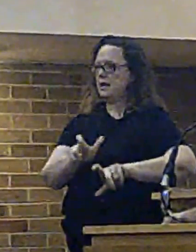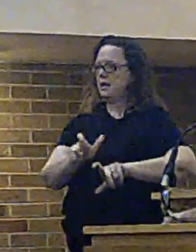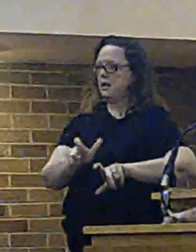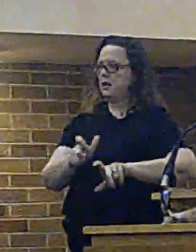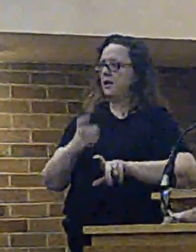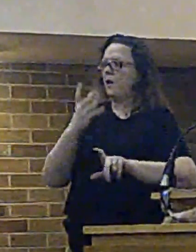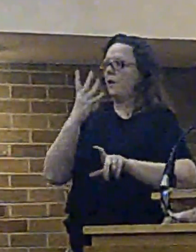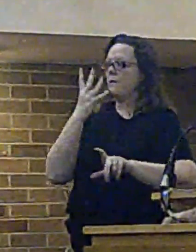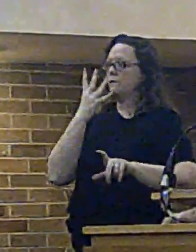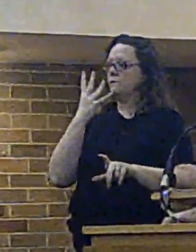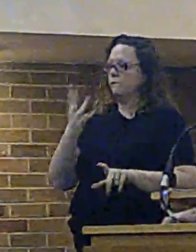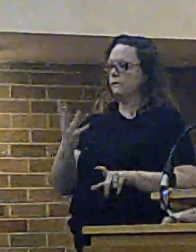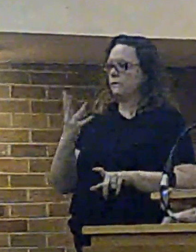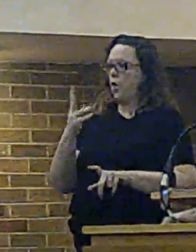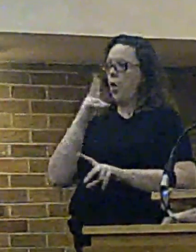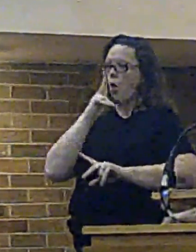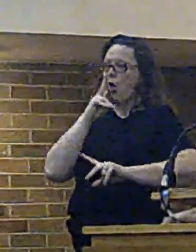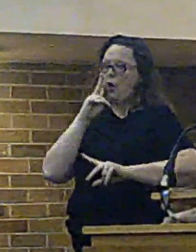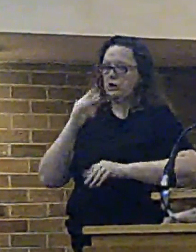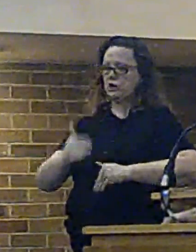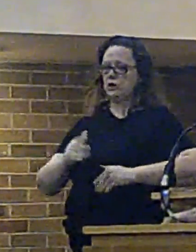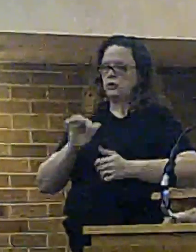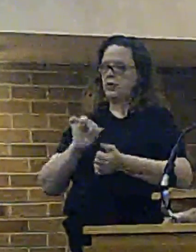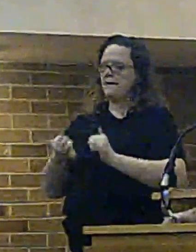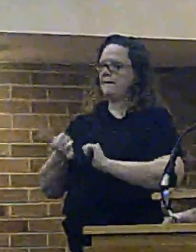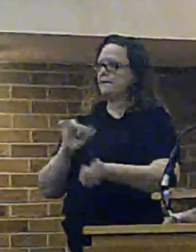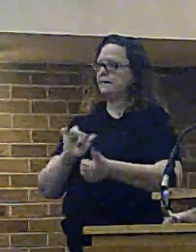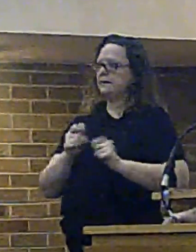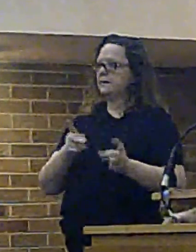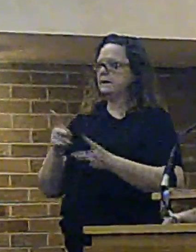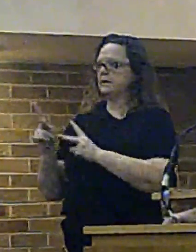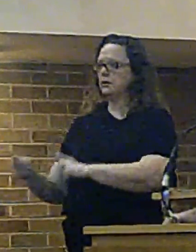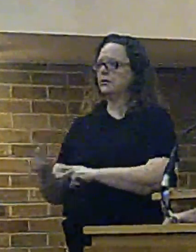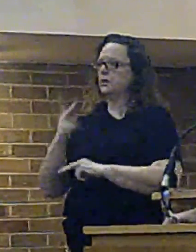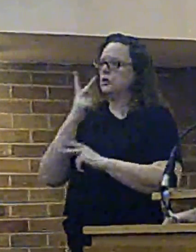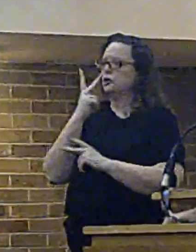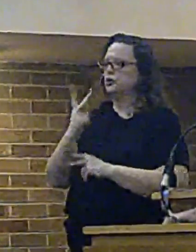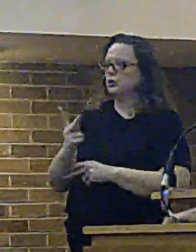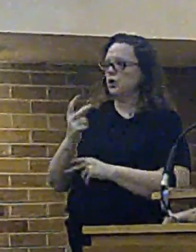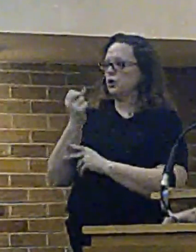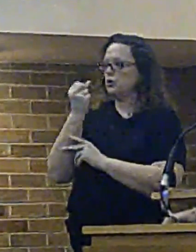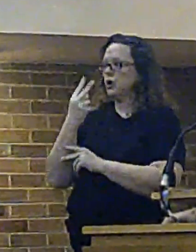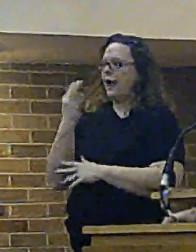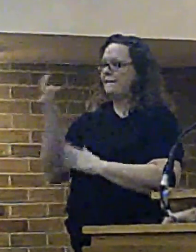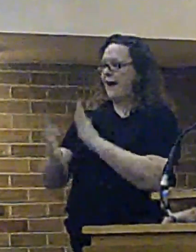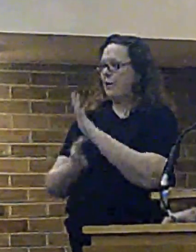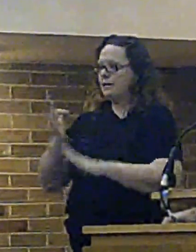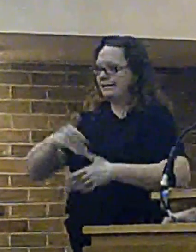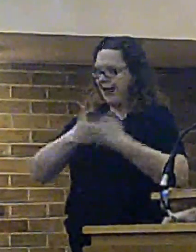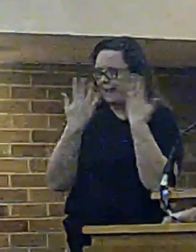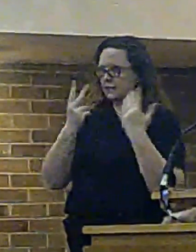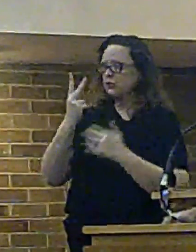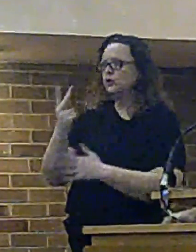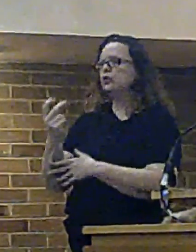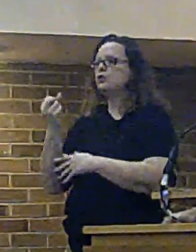4-watch system on two 12-hour days, two 12-hour nights and four days off.